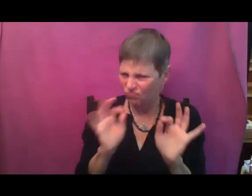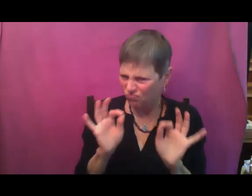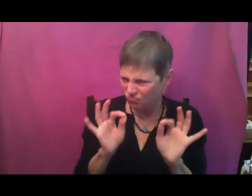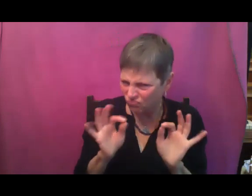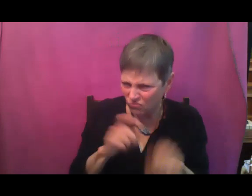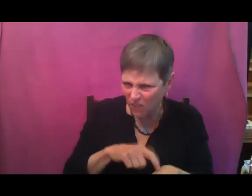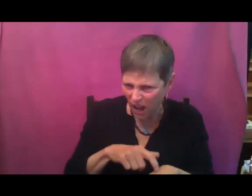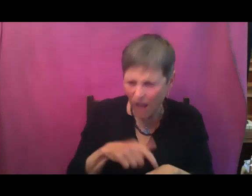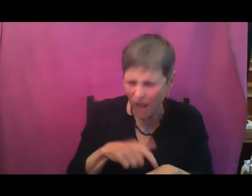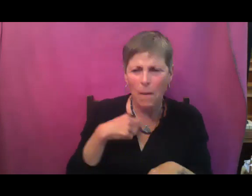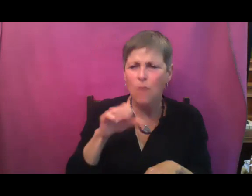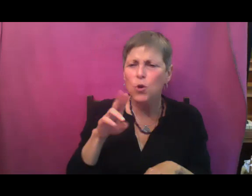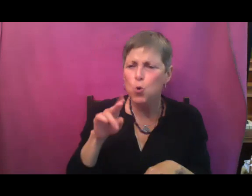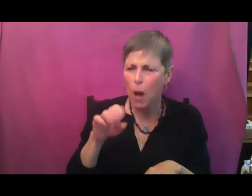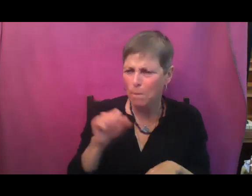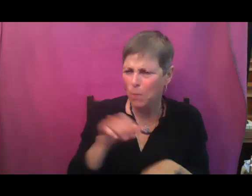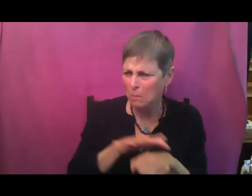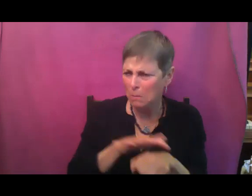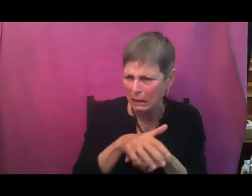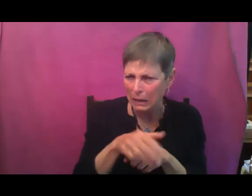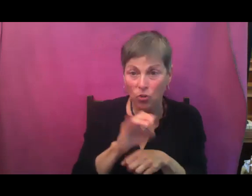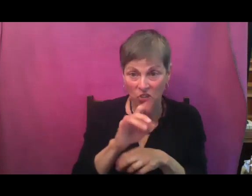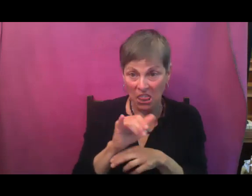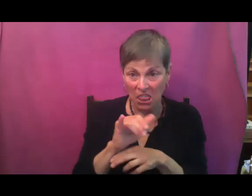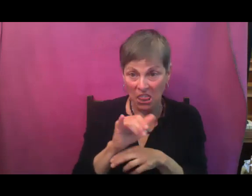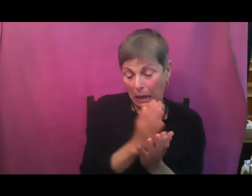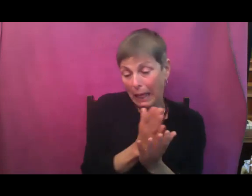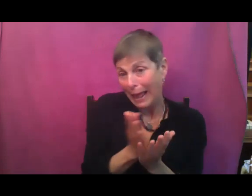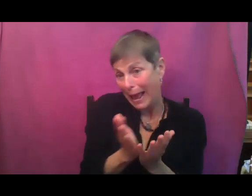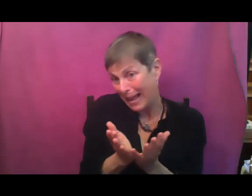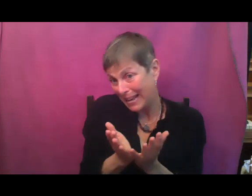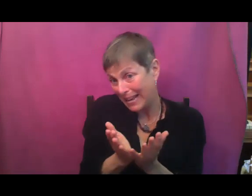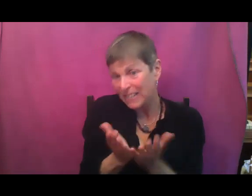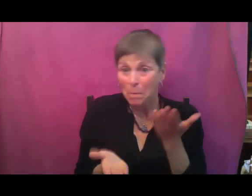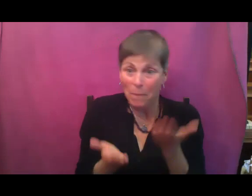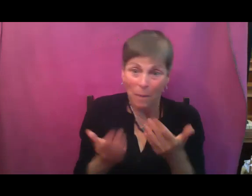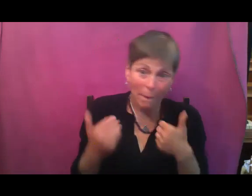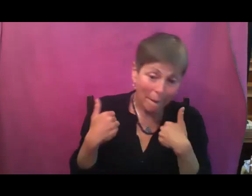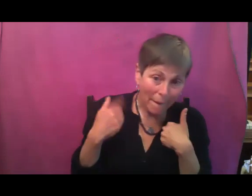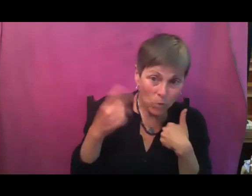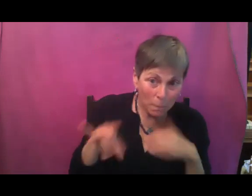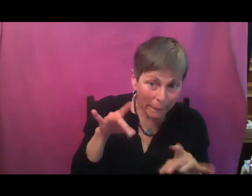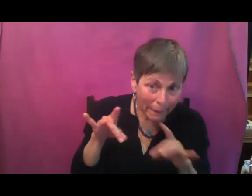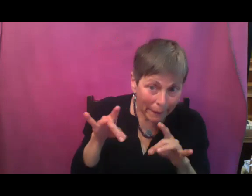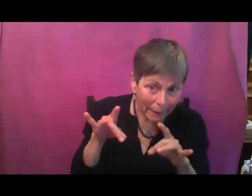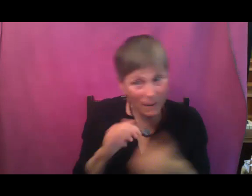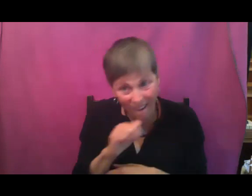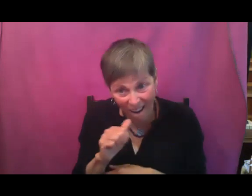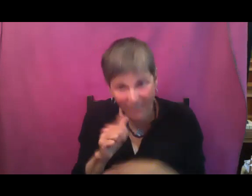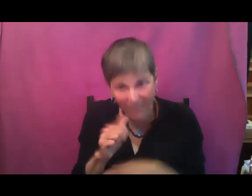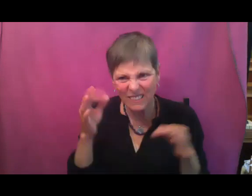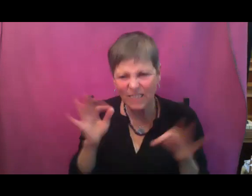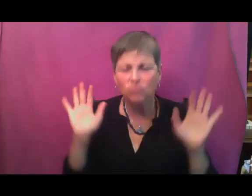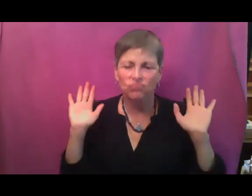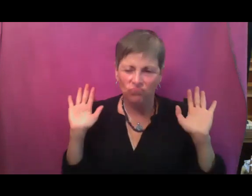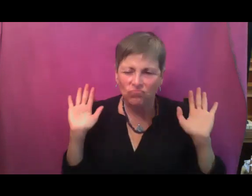but even by late July, it, we might get a harvest. We might not. So we tend to not gamble in that department. So